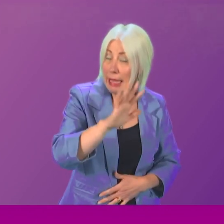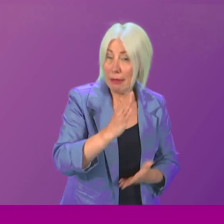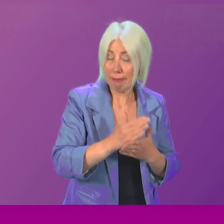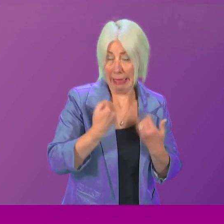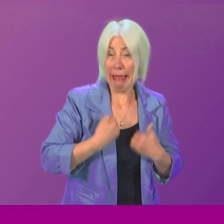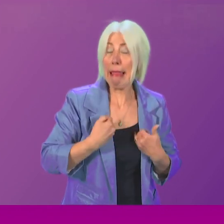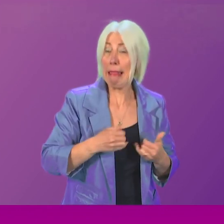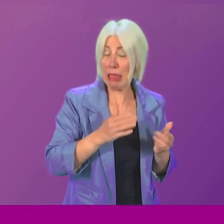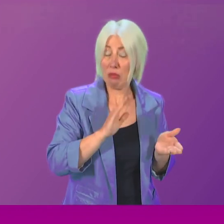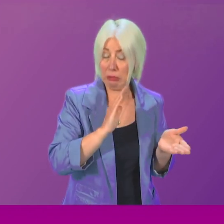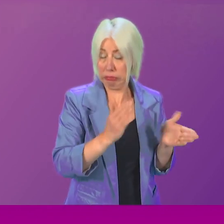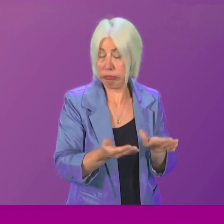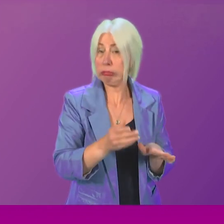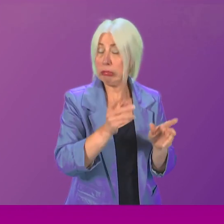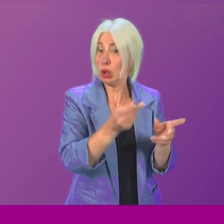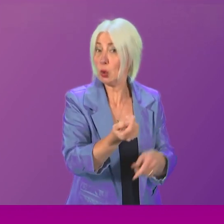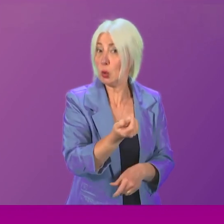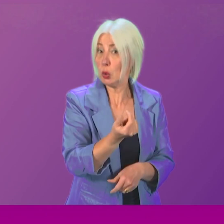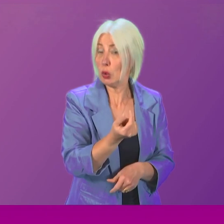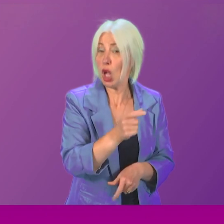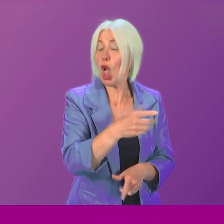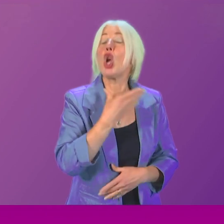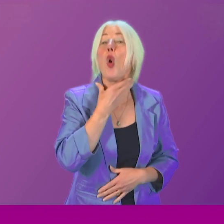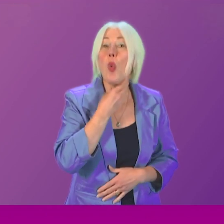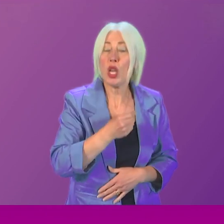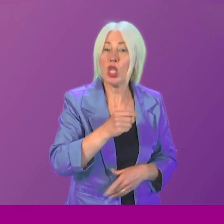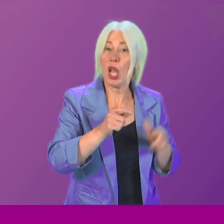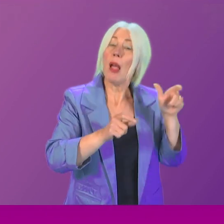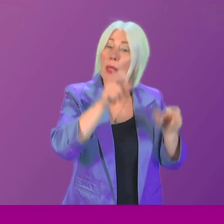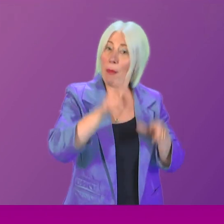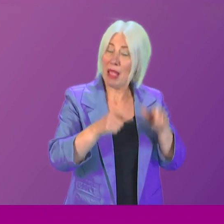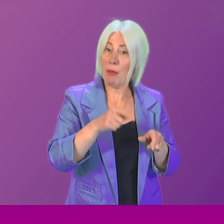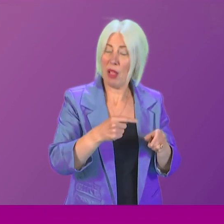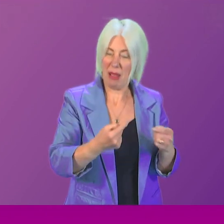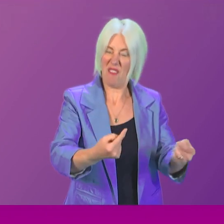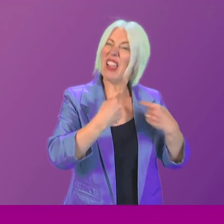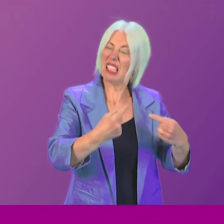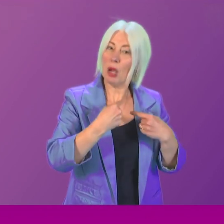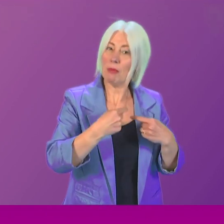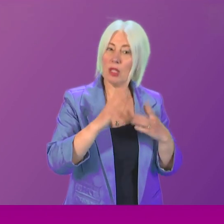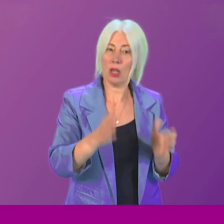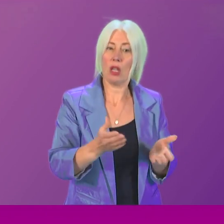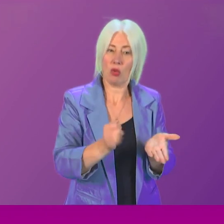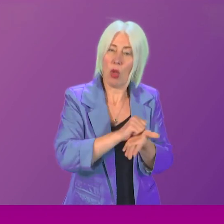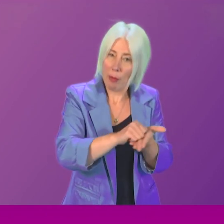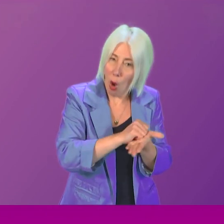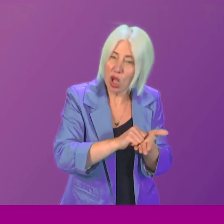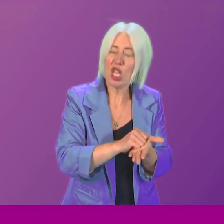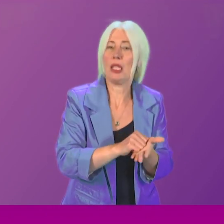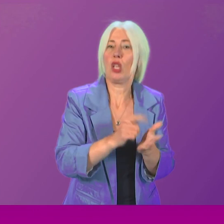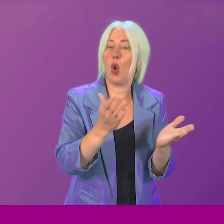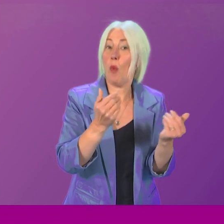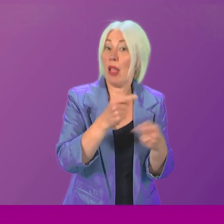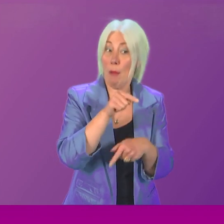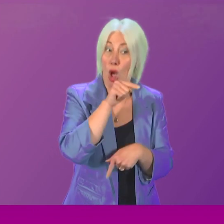Her wish is that the victims in Scotland receive the apology they deserve and I welcome her and all the other women